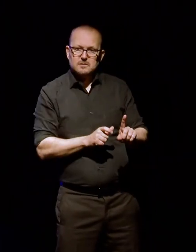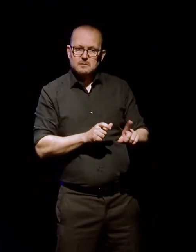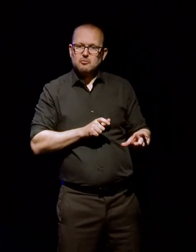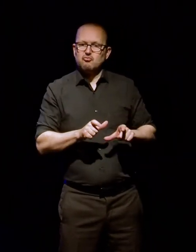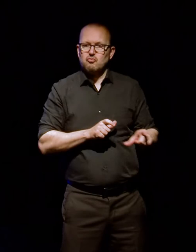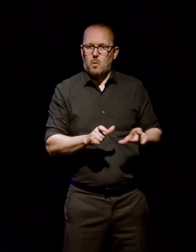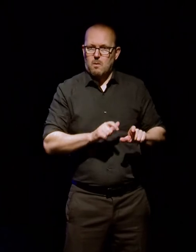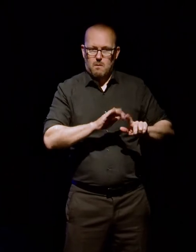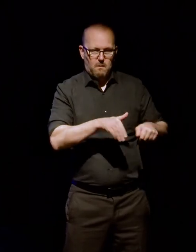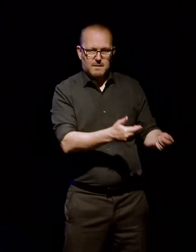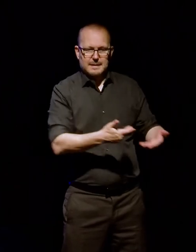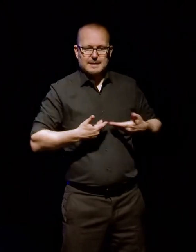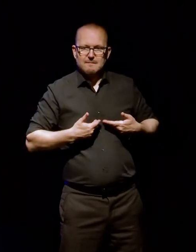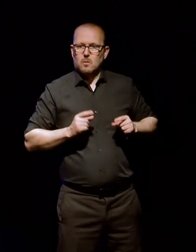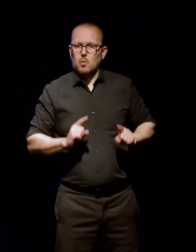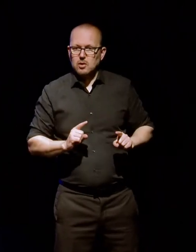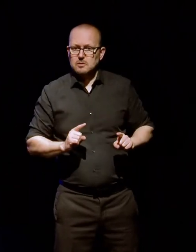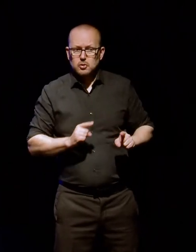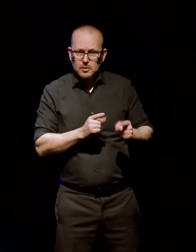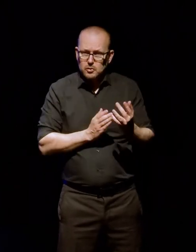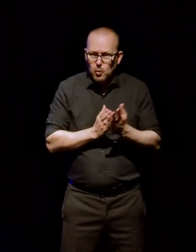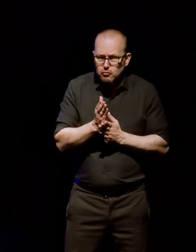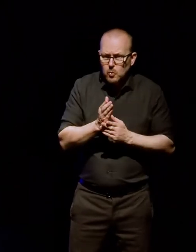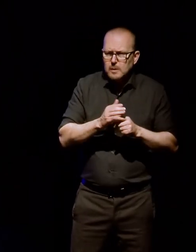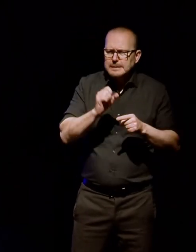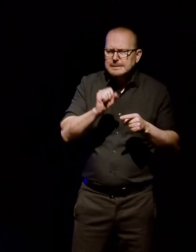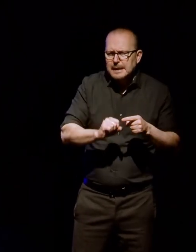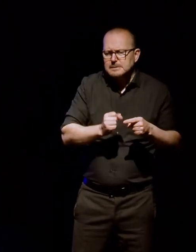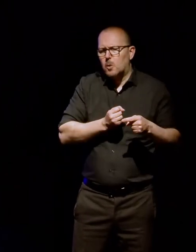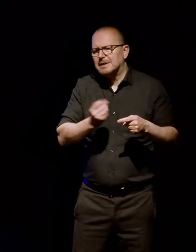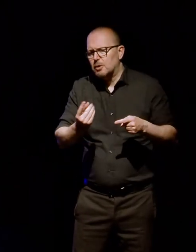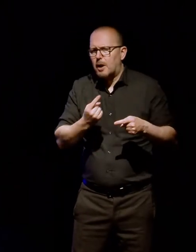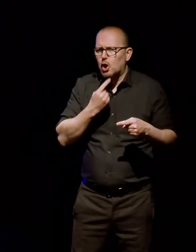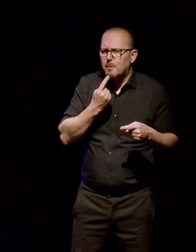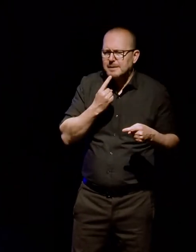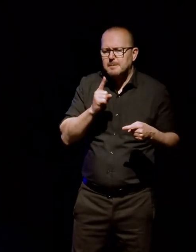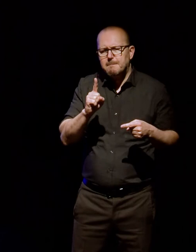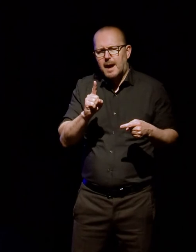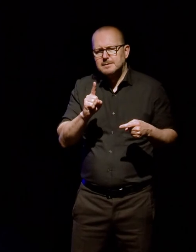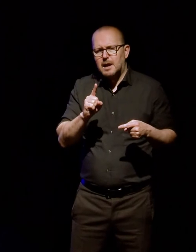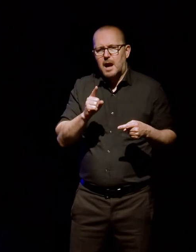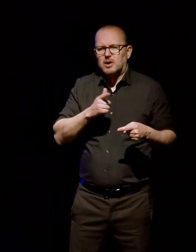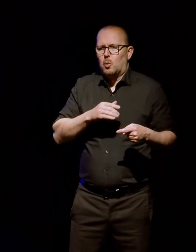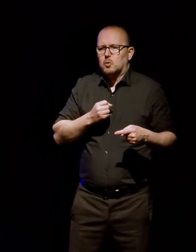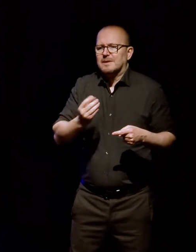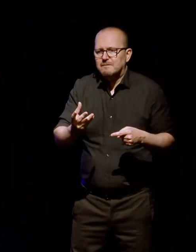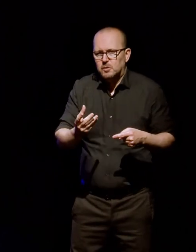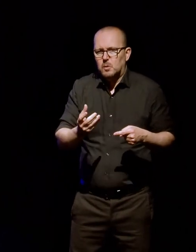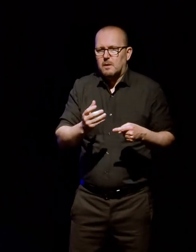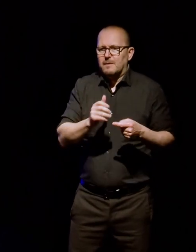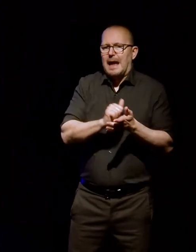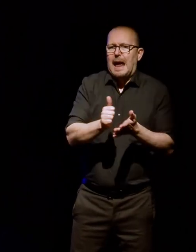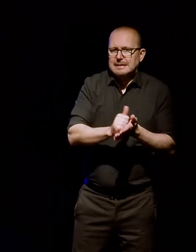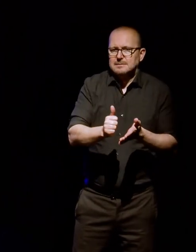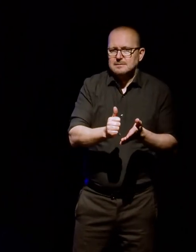decide, yep, I want to give you my comments, but I'm not going to give you, you know, the ads that Facebook was targeting